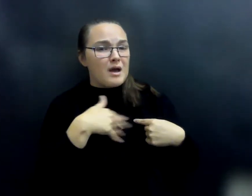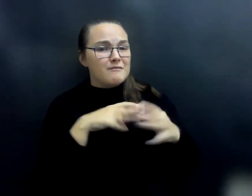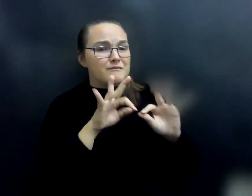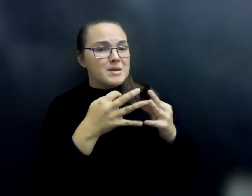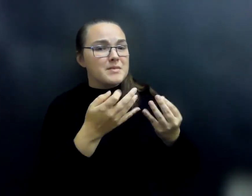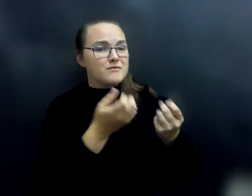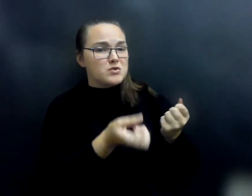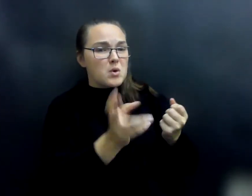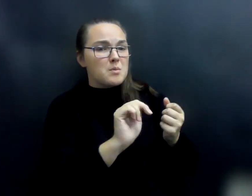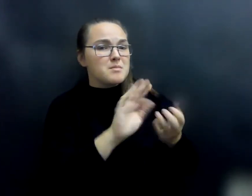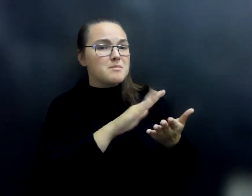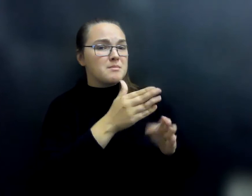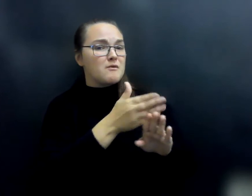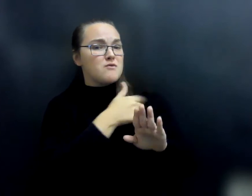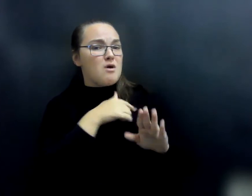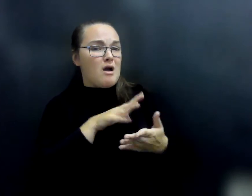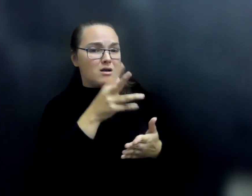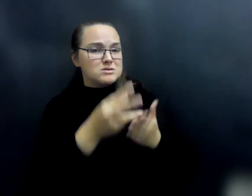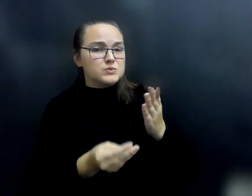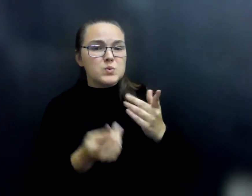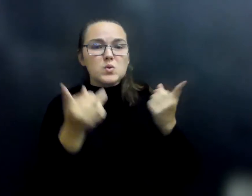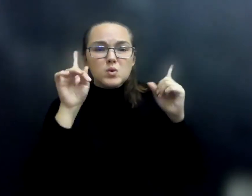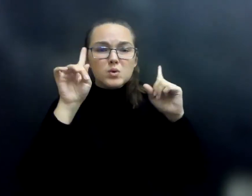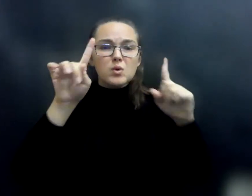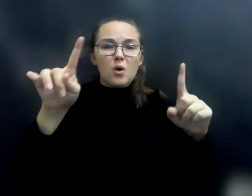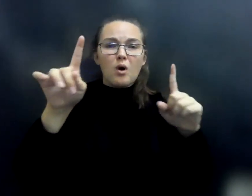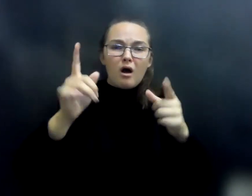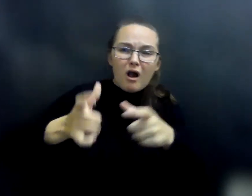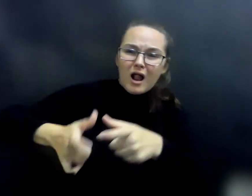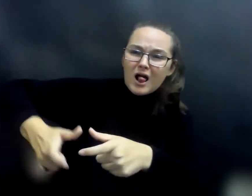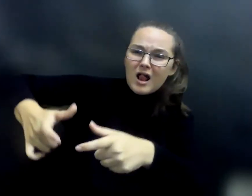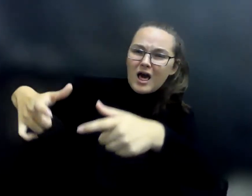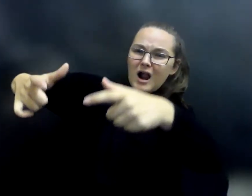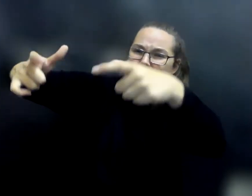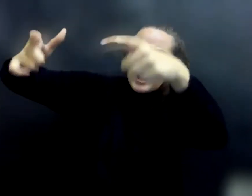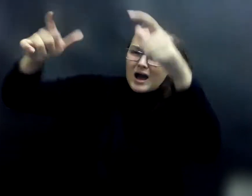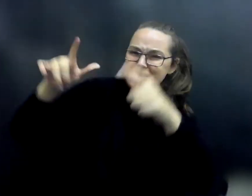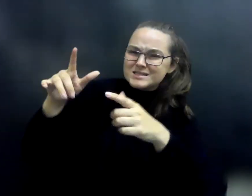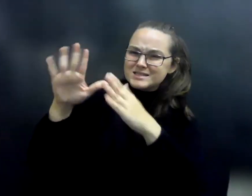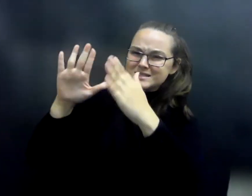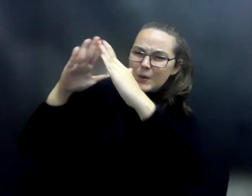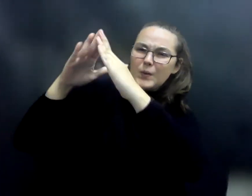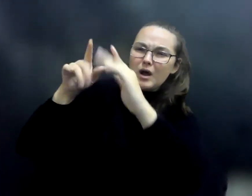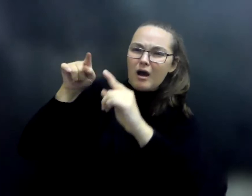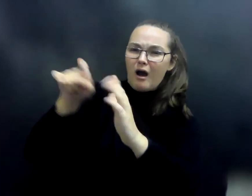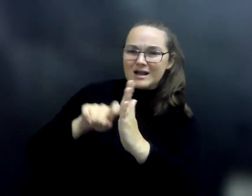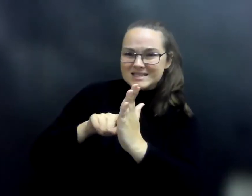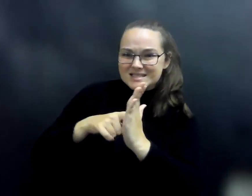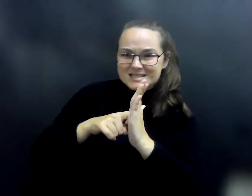own before I die. Go and unlock the tallest tower with this key. At the top of the tower stairs,